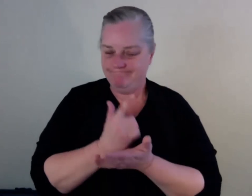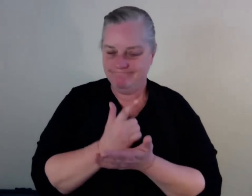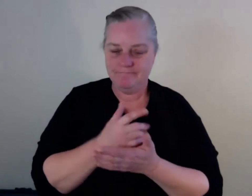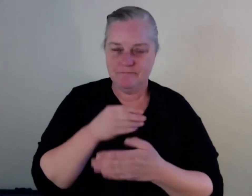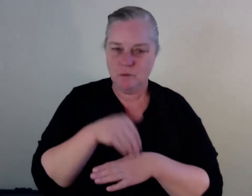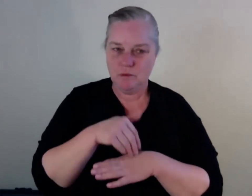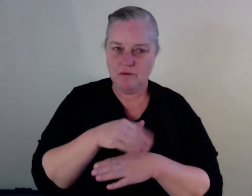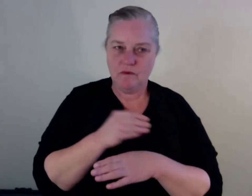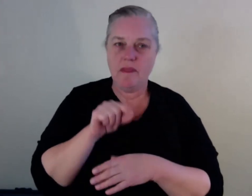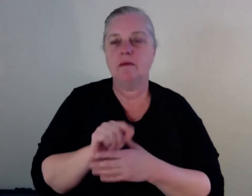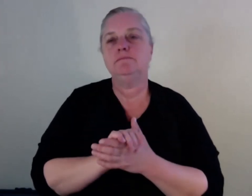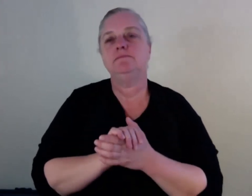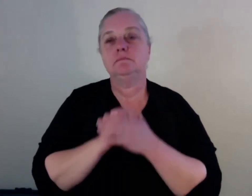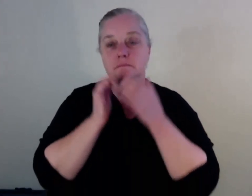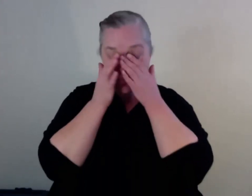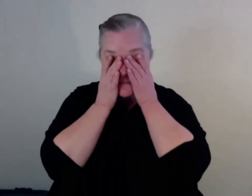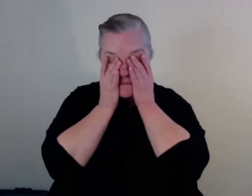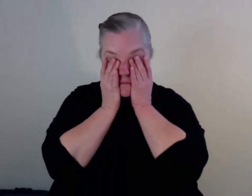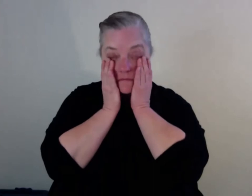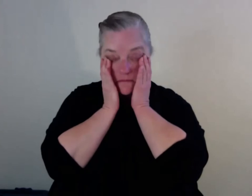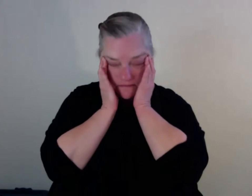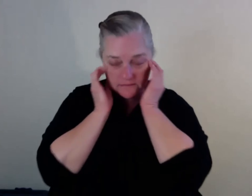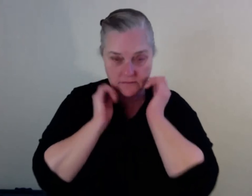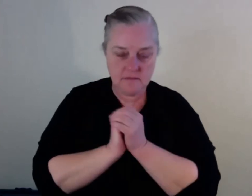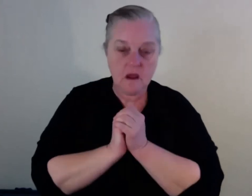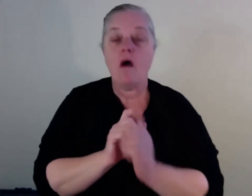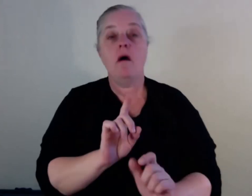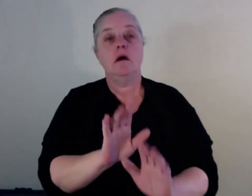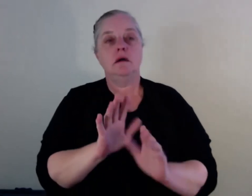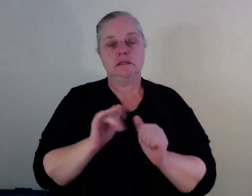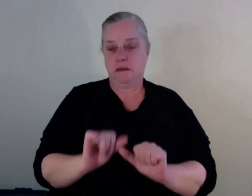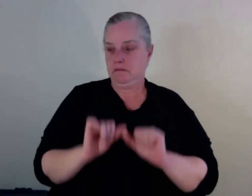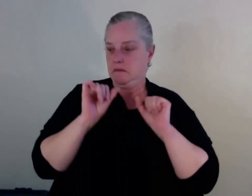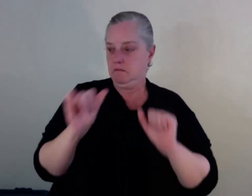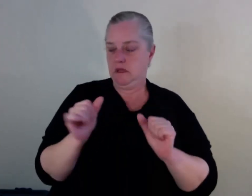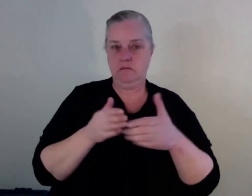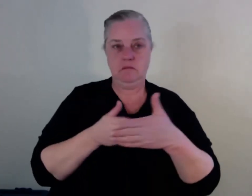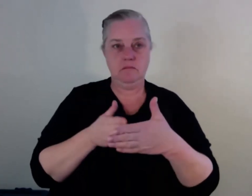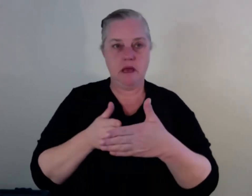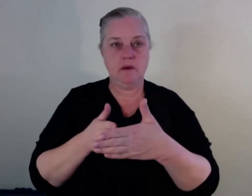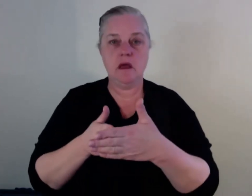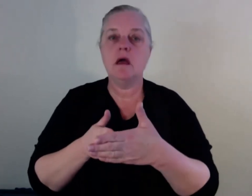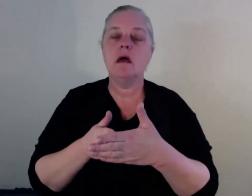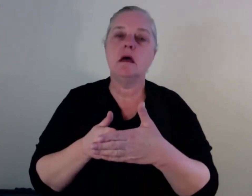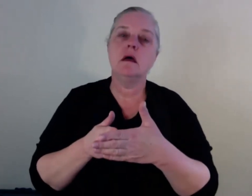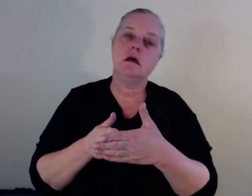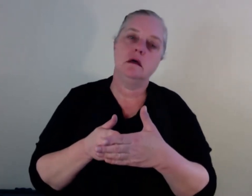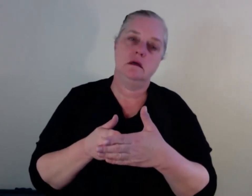And, well, one of the big points is if you are seeking sort of treatment from a doctor,